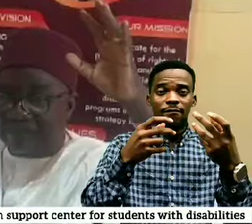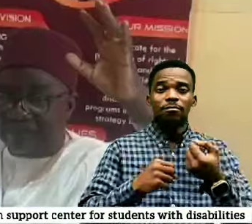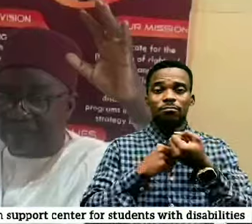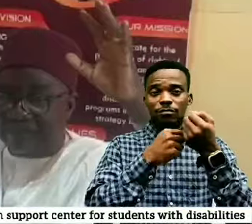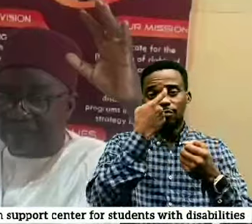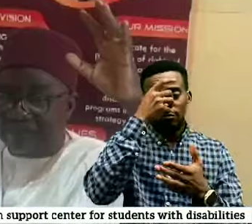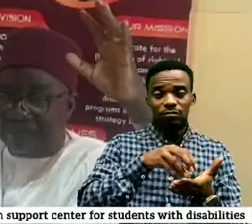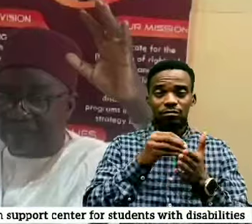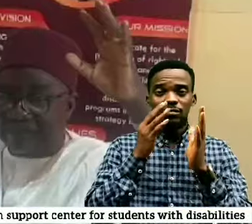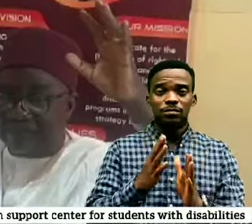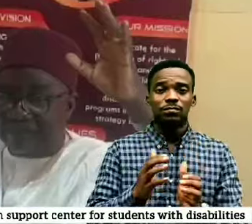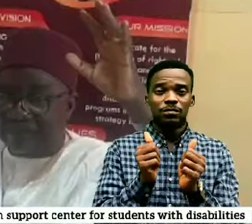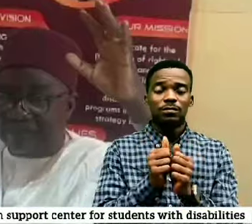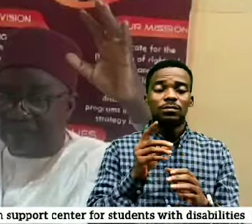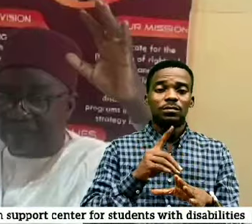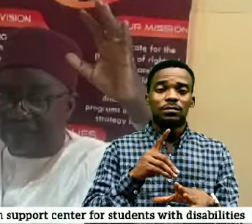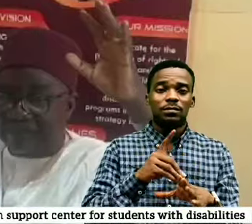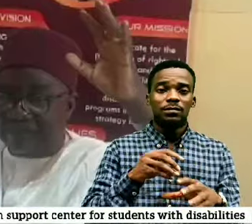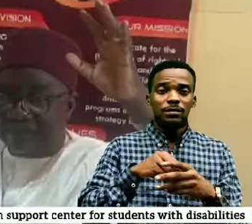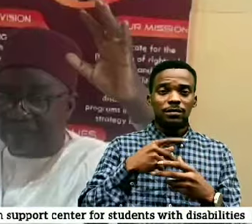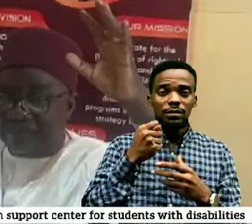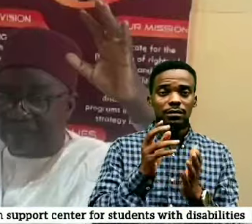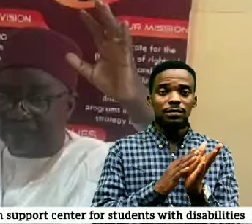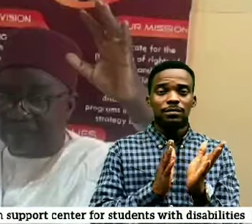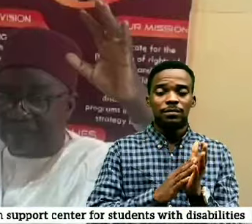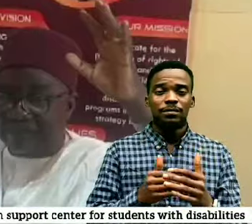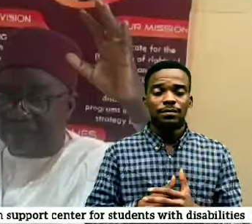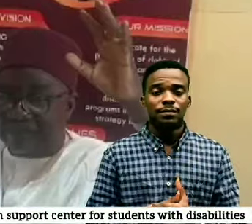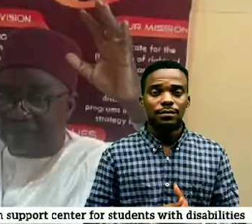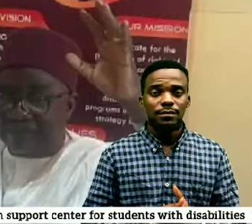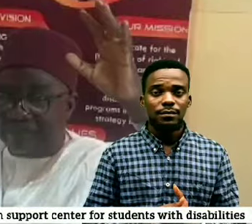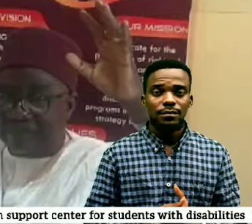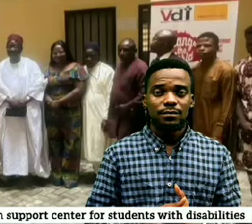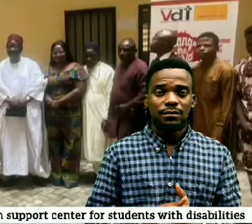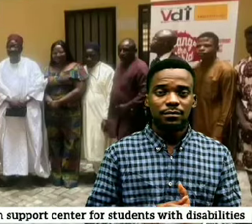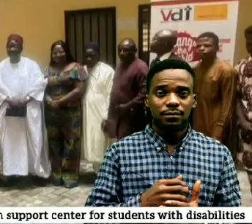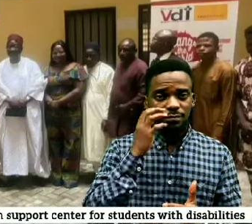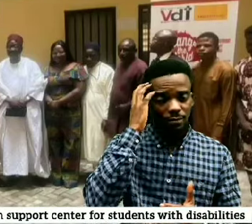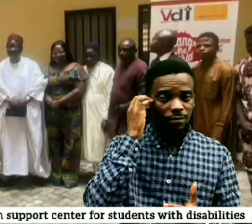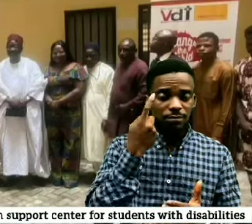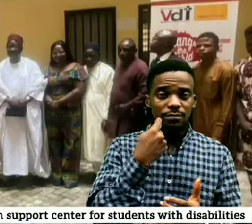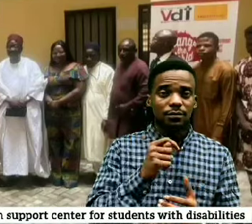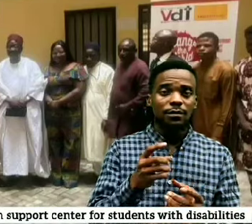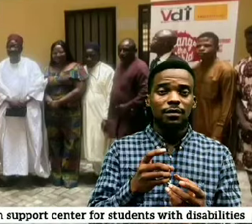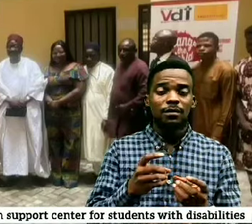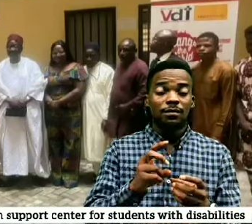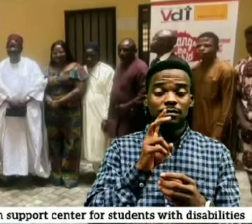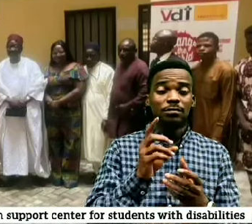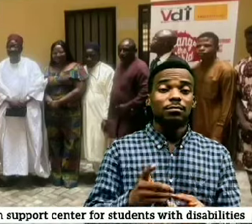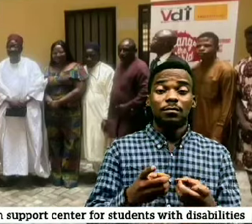support for students with disabilities in the institution. The Deputy Vice